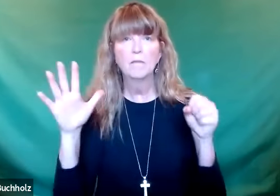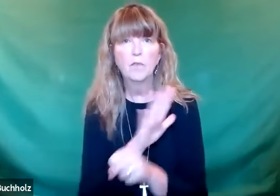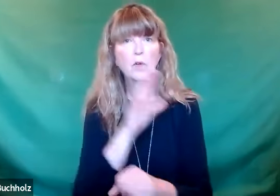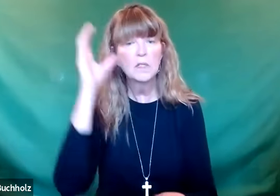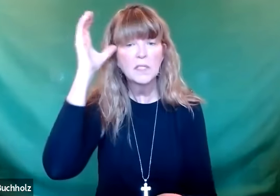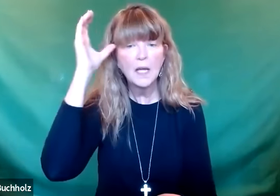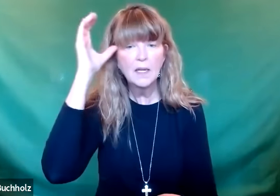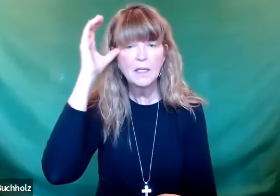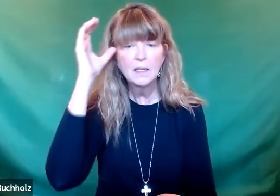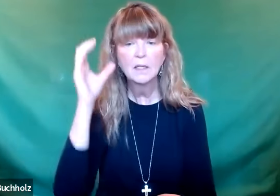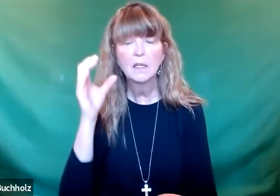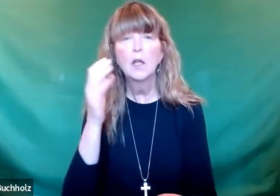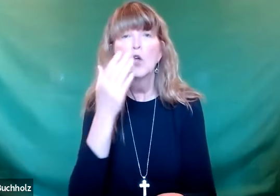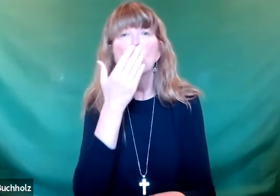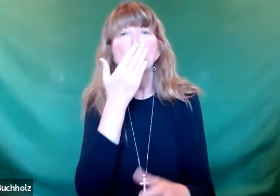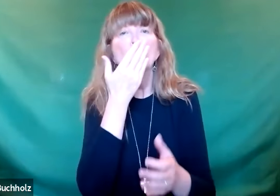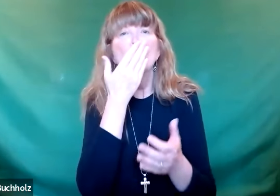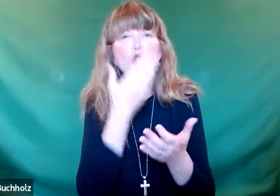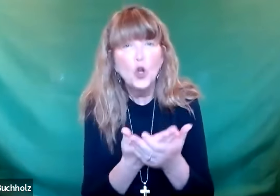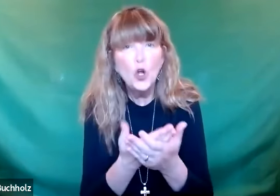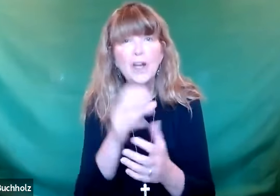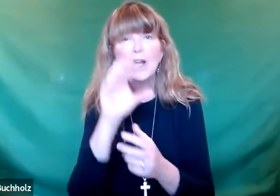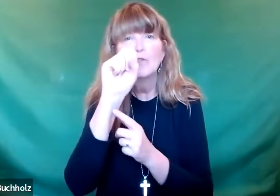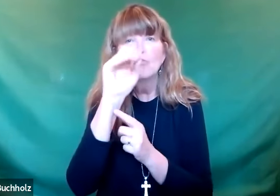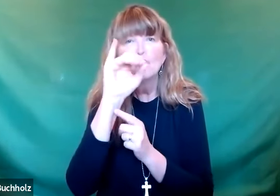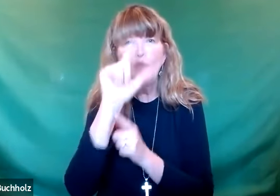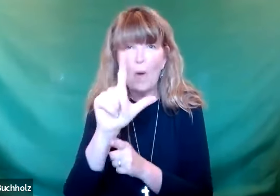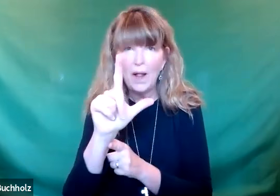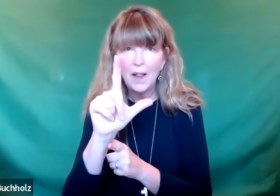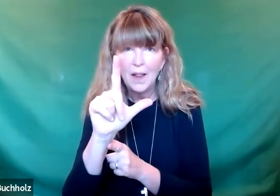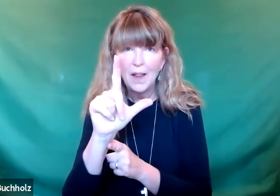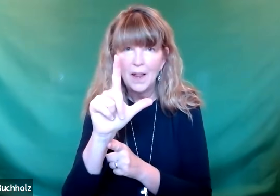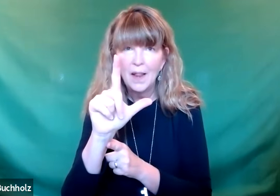Sunflowers must have full sun. They need to have good soil.